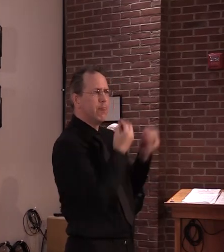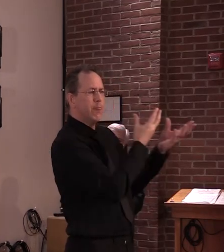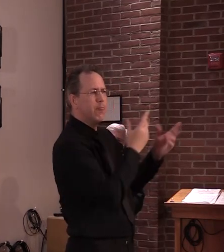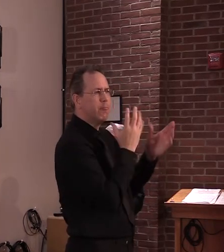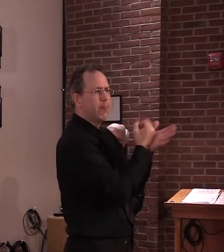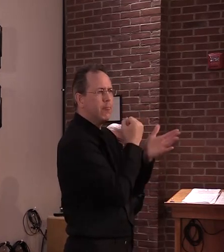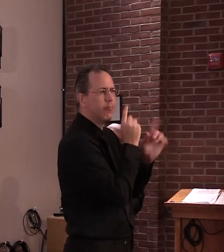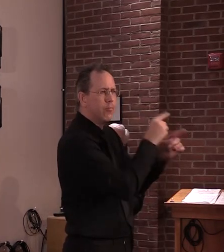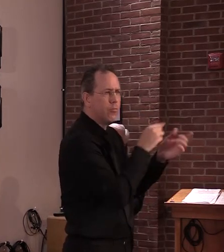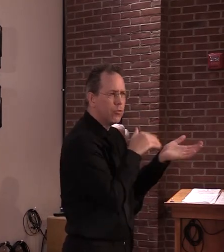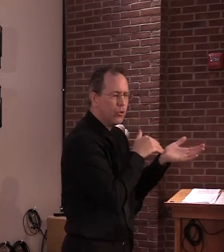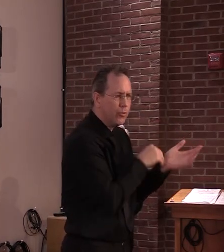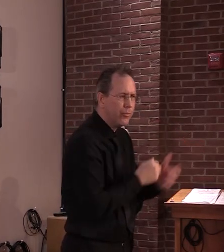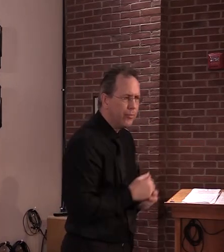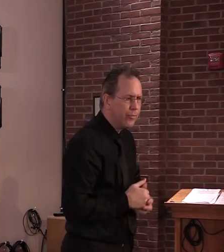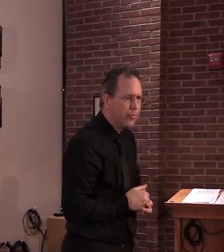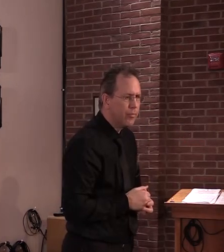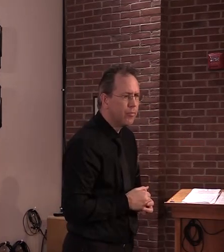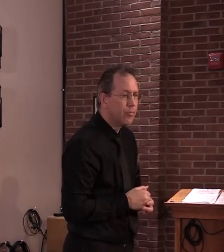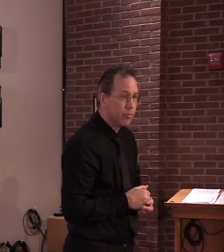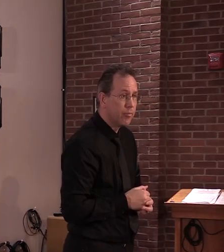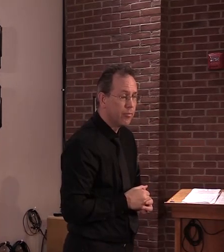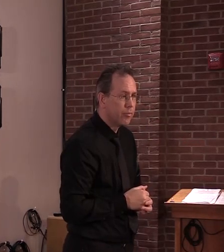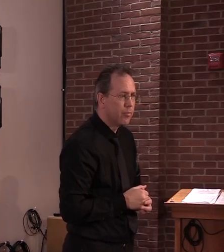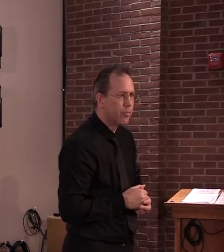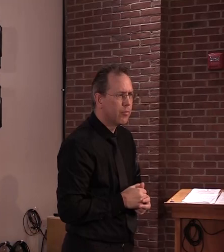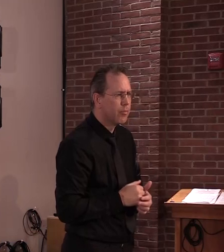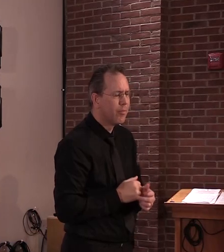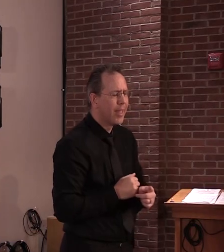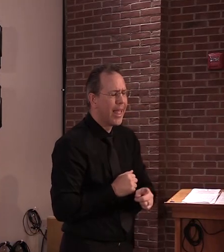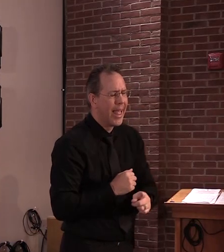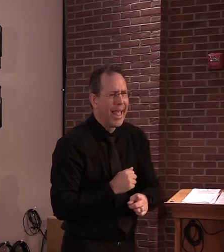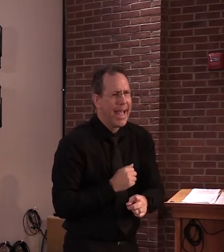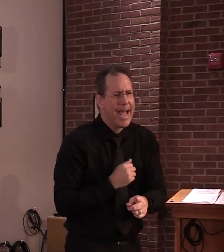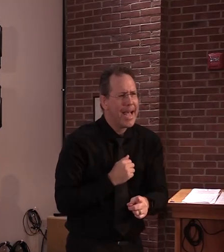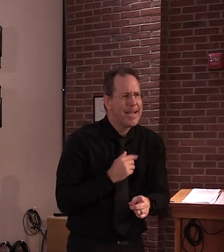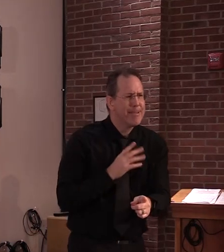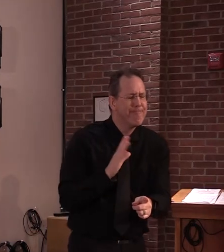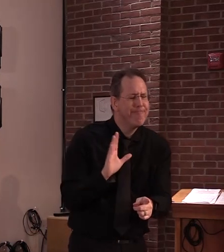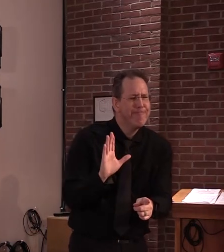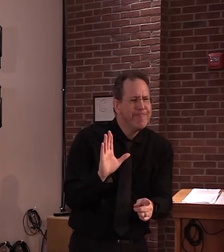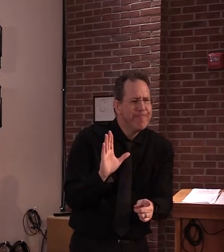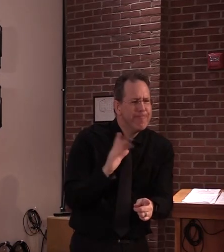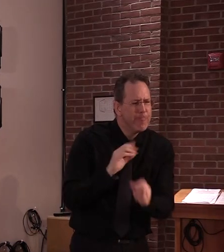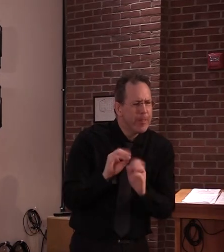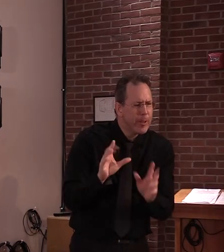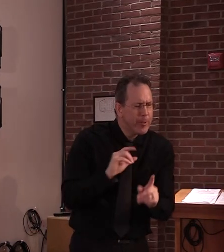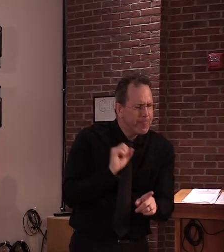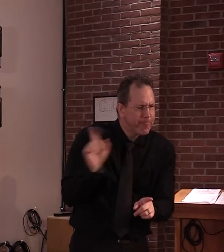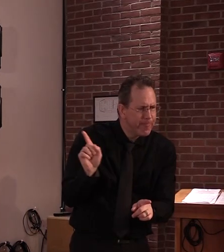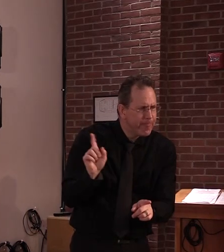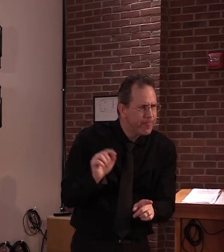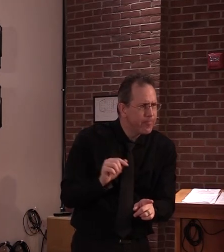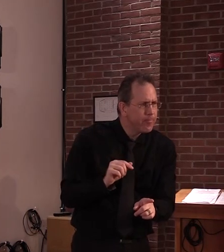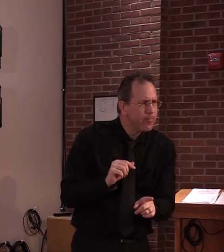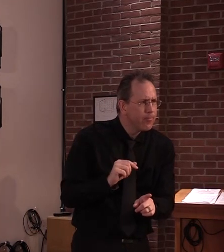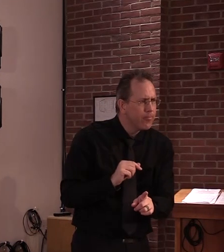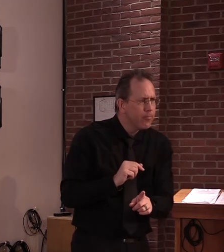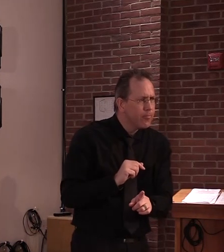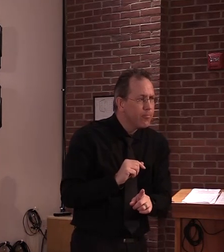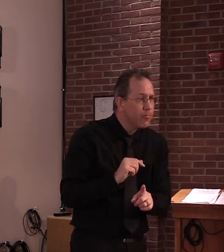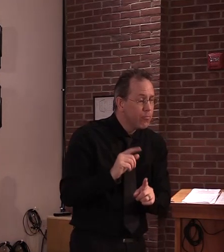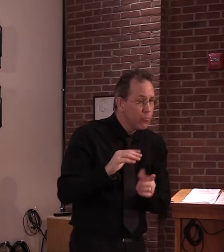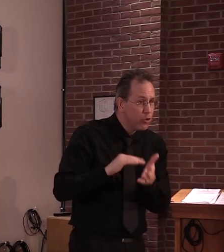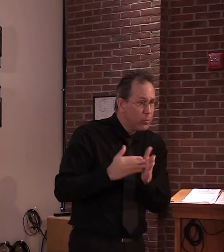So I'm sorry, just to help me understand, you're going to simplify it so that the quarantine period for everyone is